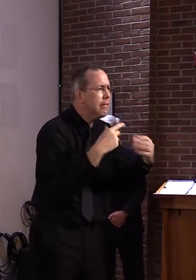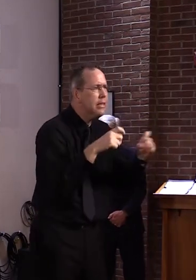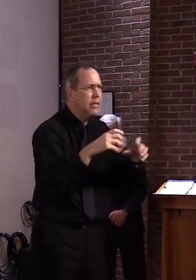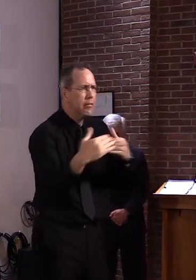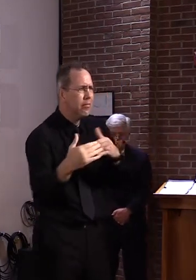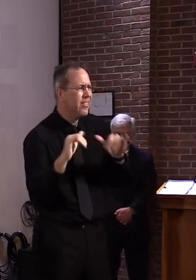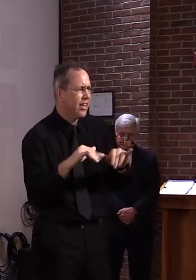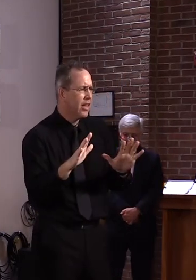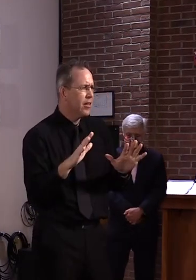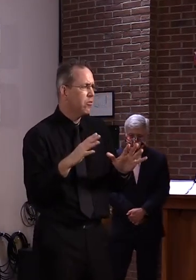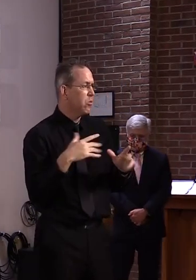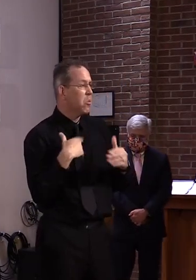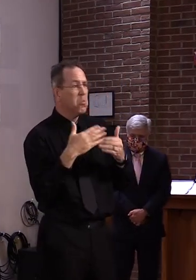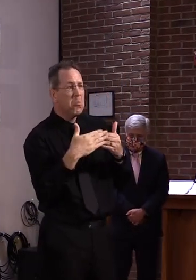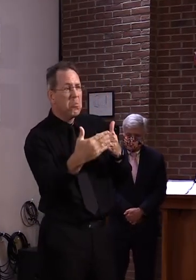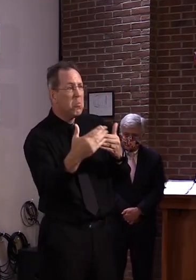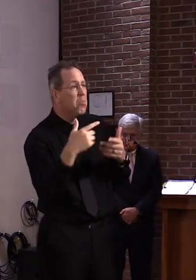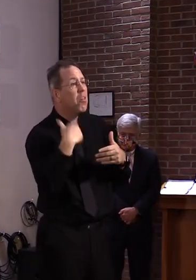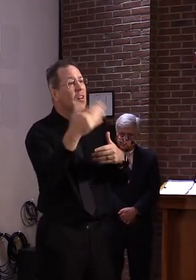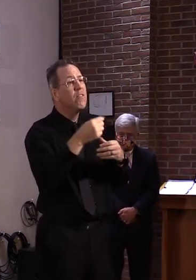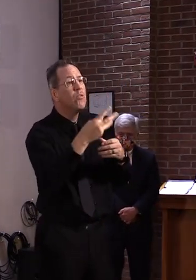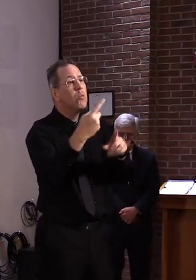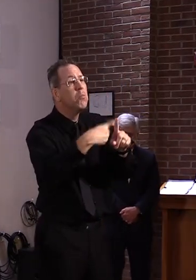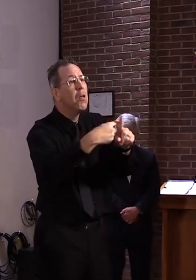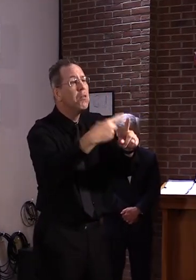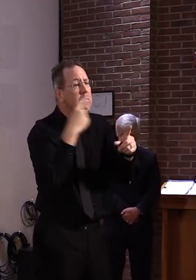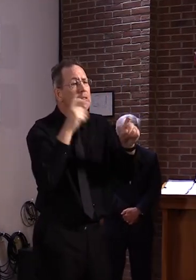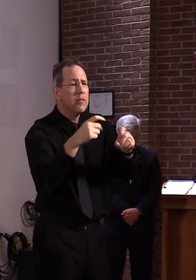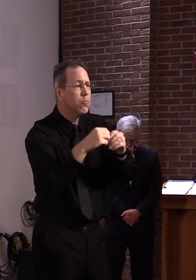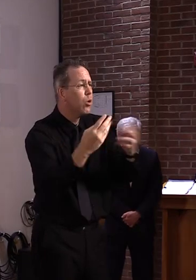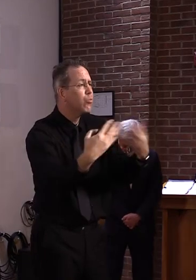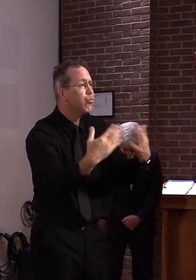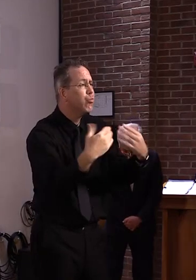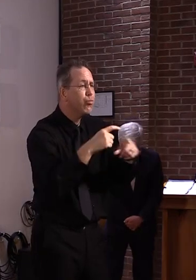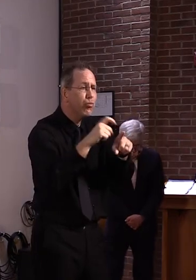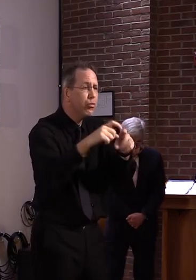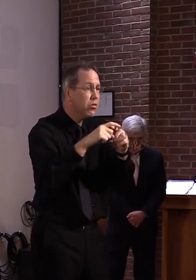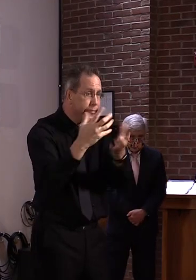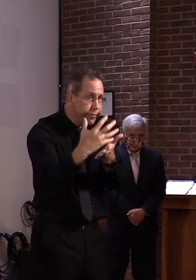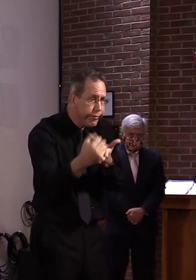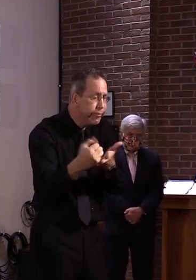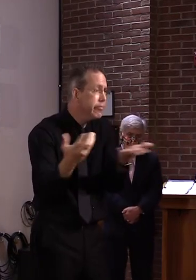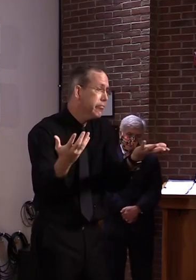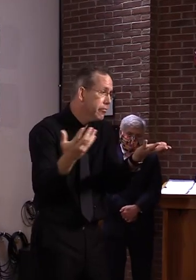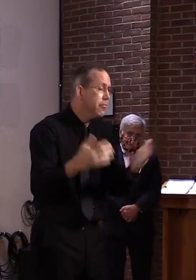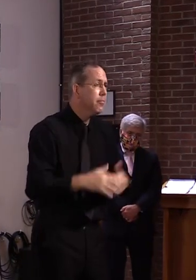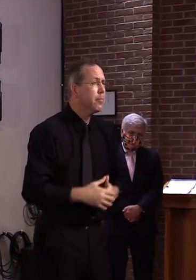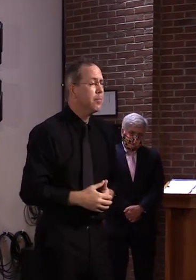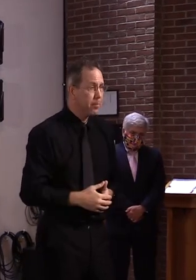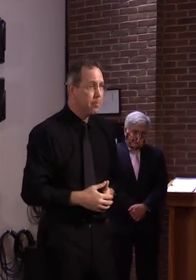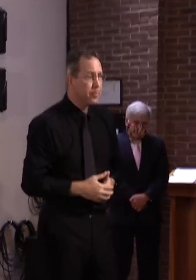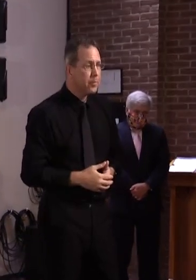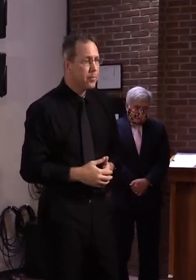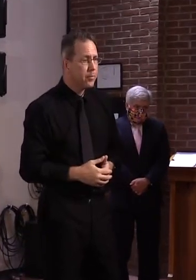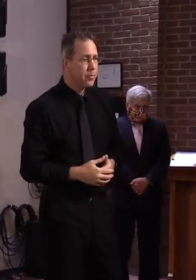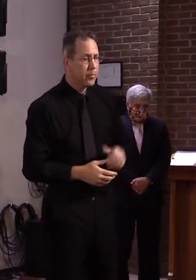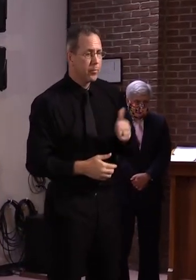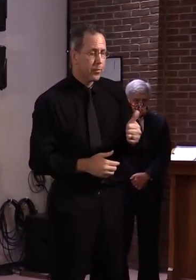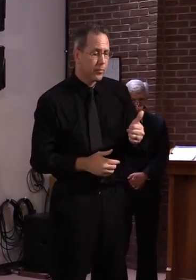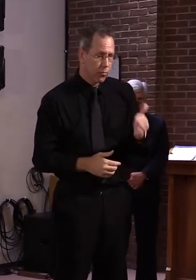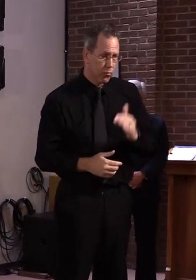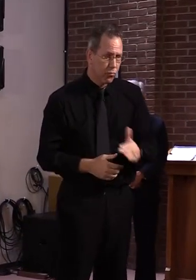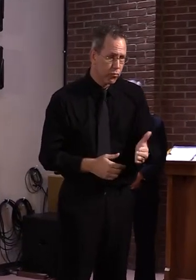Thank you. Okay, I thank you all. Thank you. Thanks Wilson. Avery, WCAX.